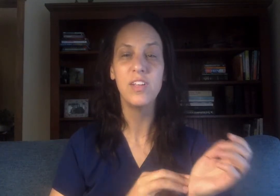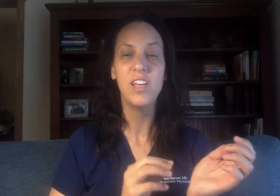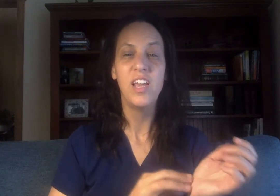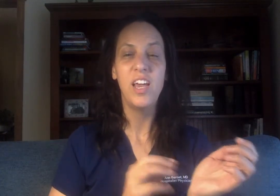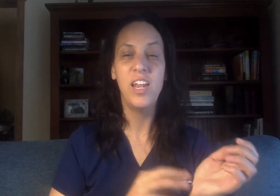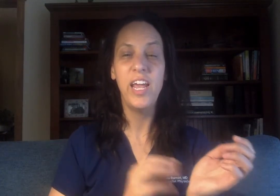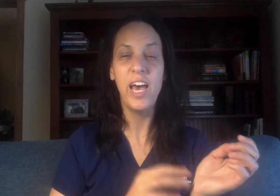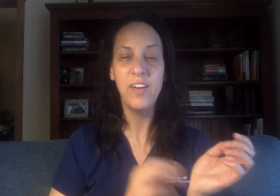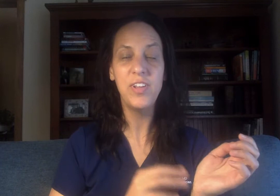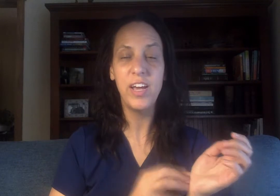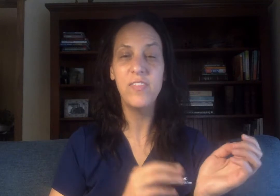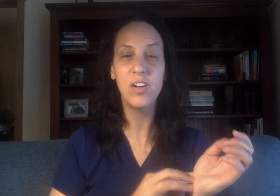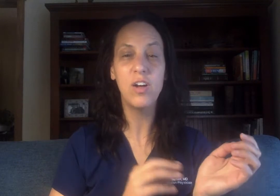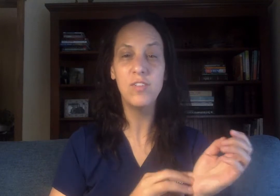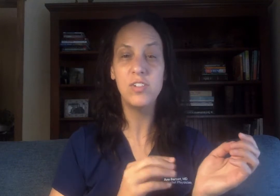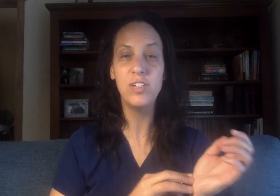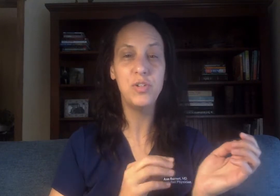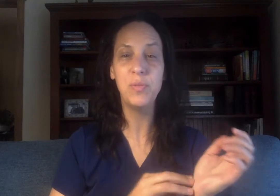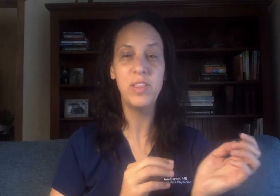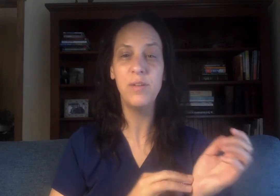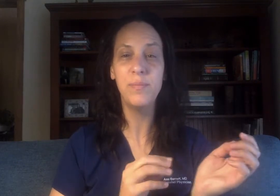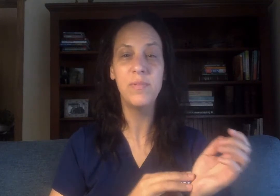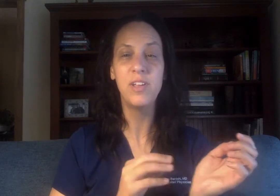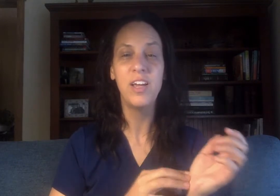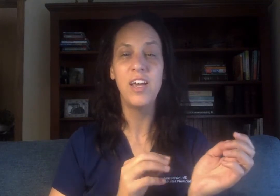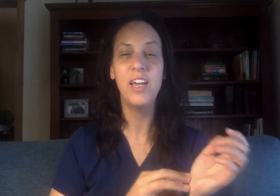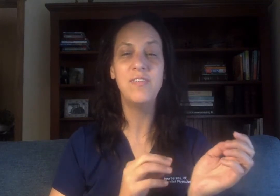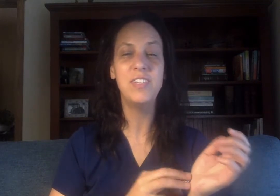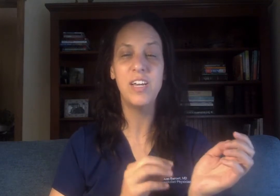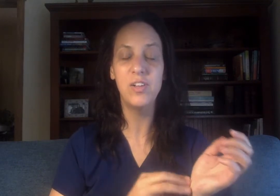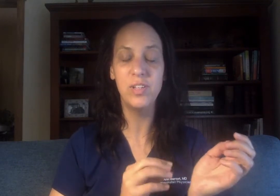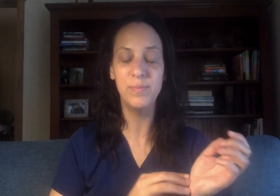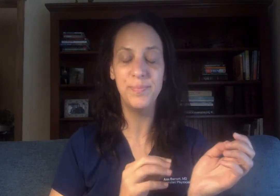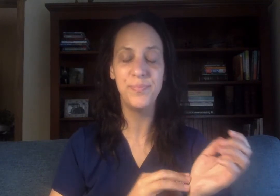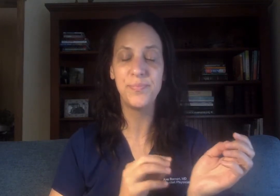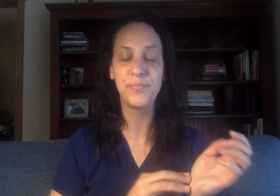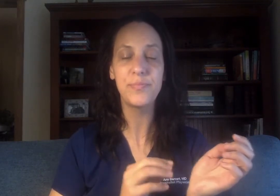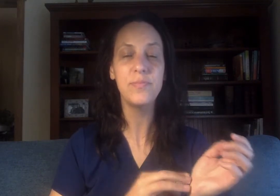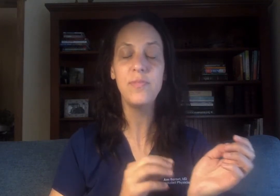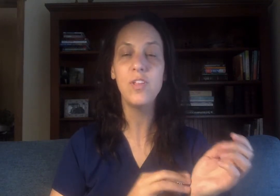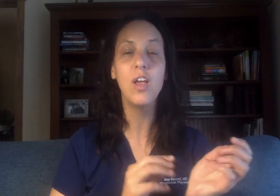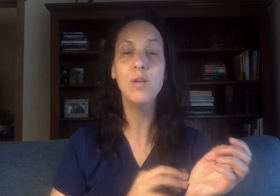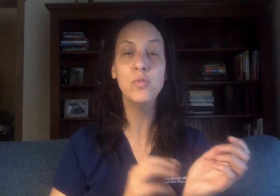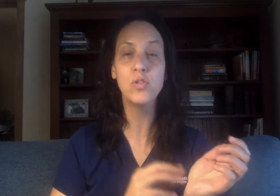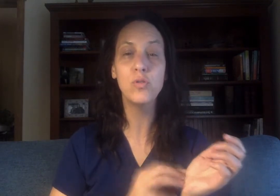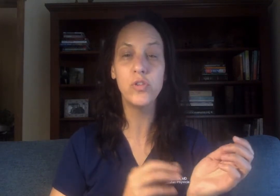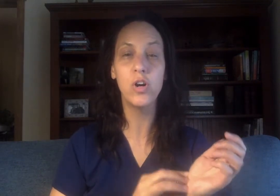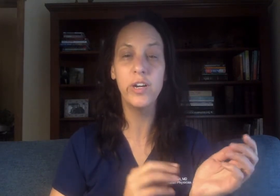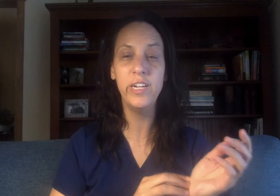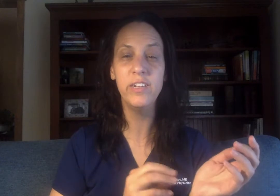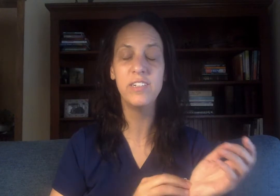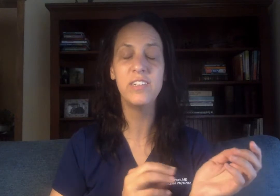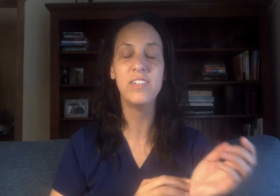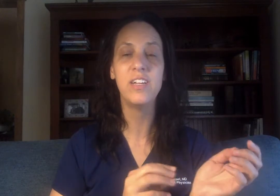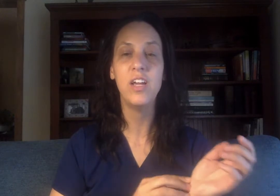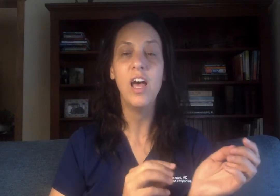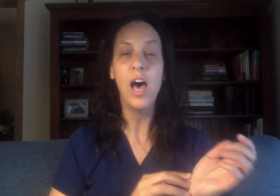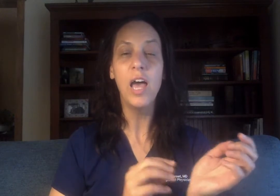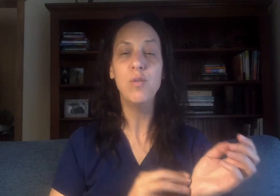And I have to have that conversation with them. I have to tell them. I'm so sorry. I